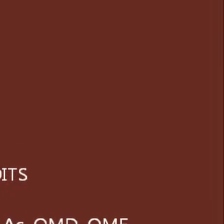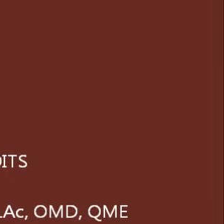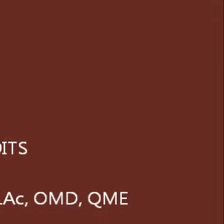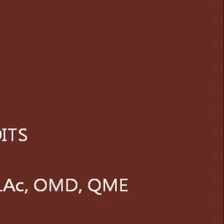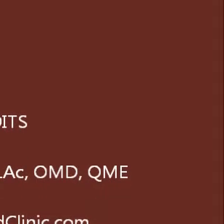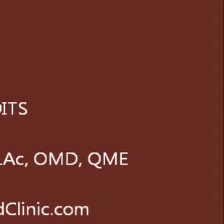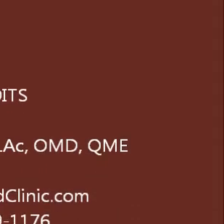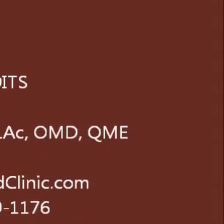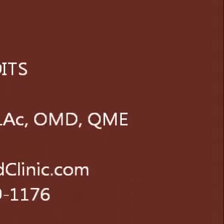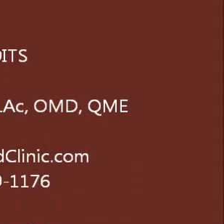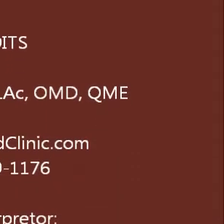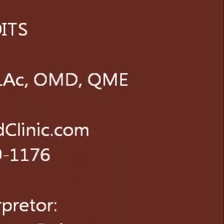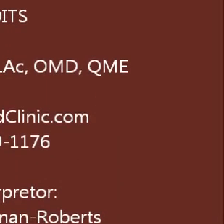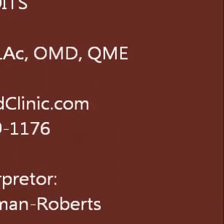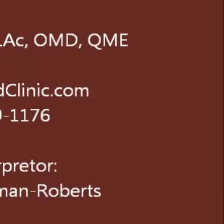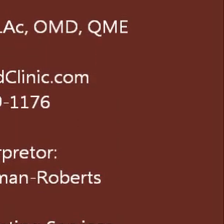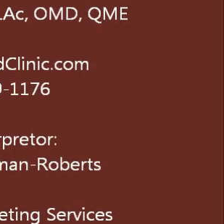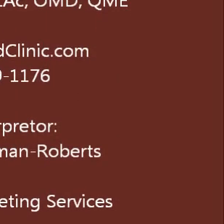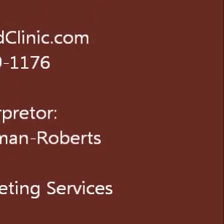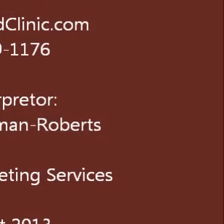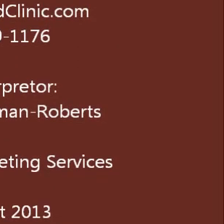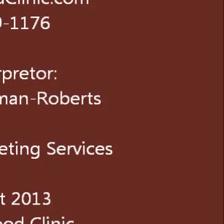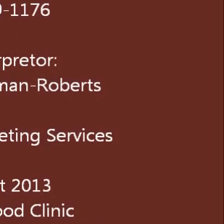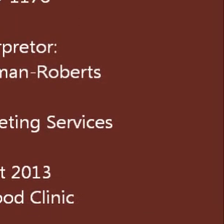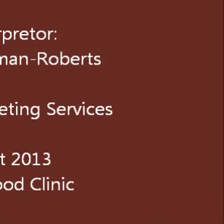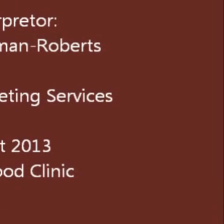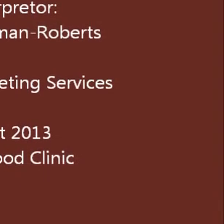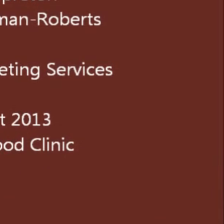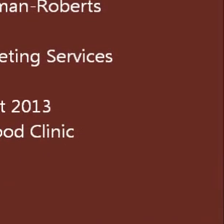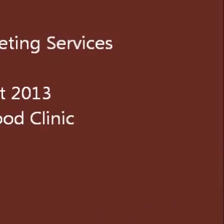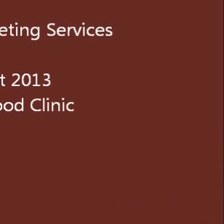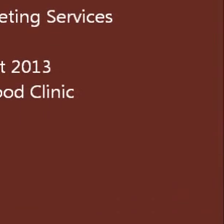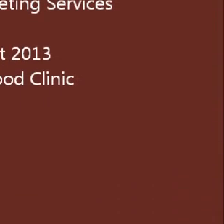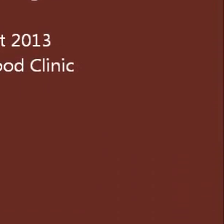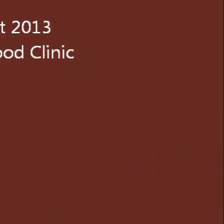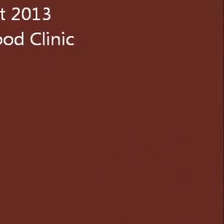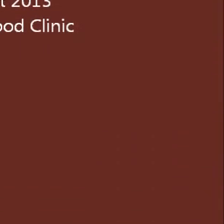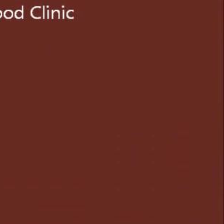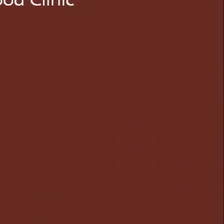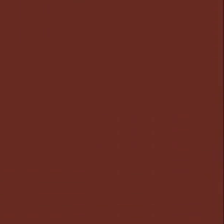Thank you for listening.